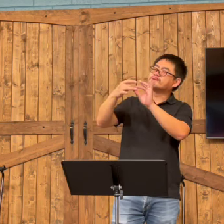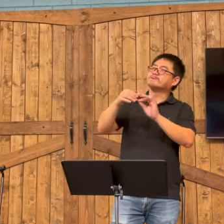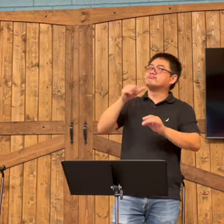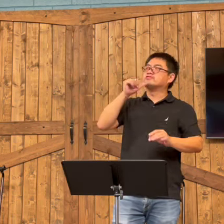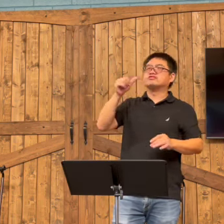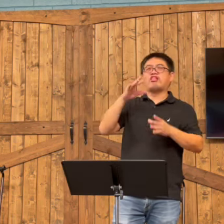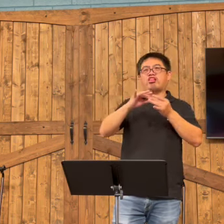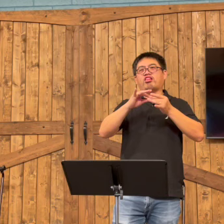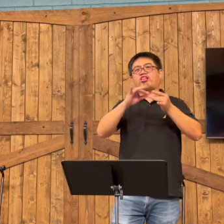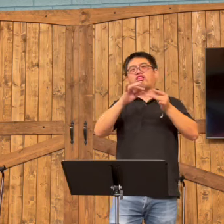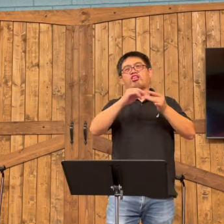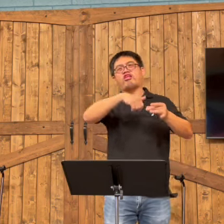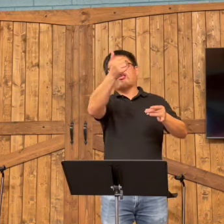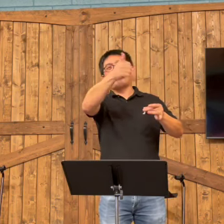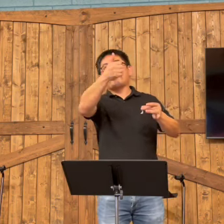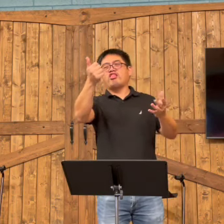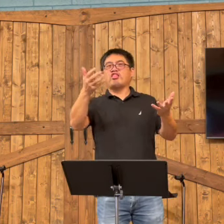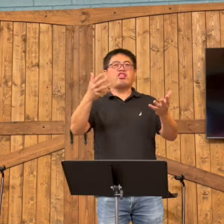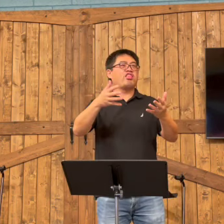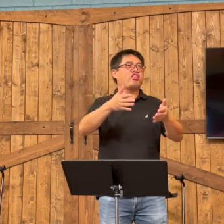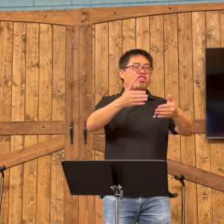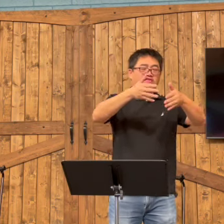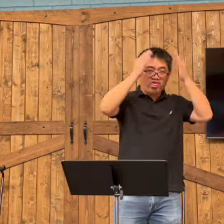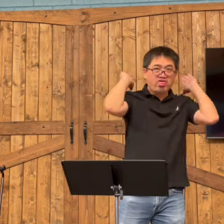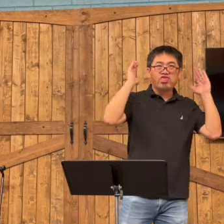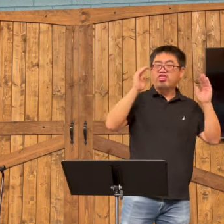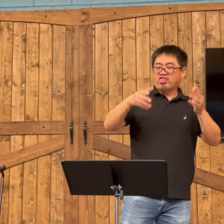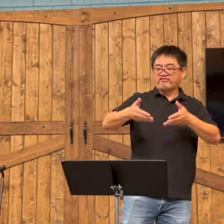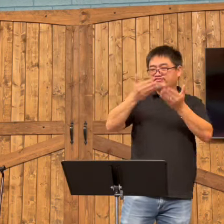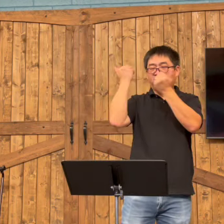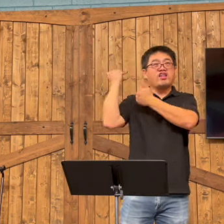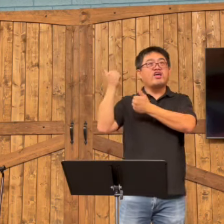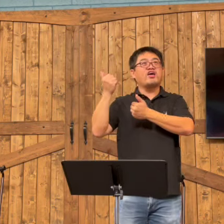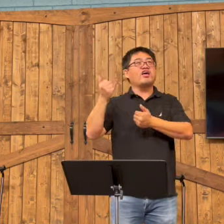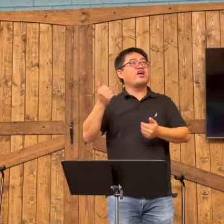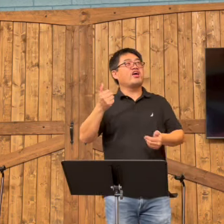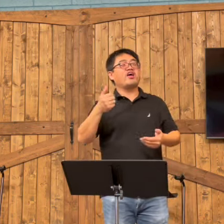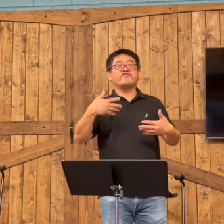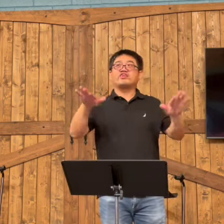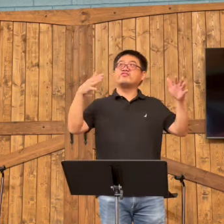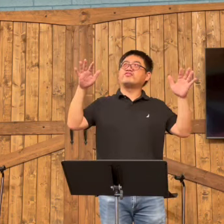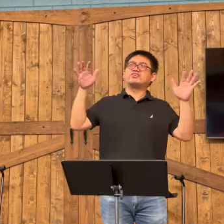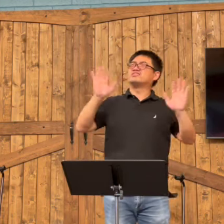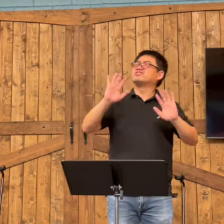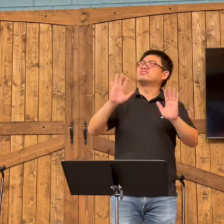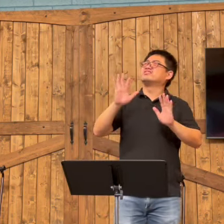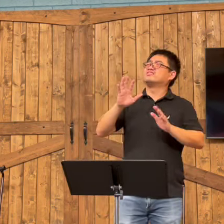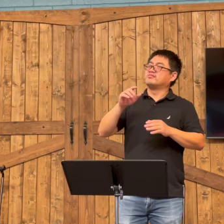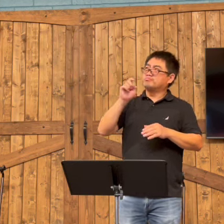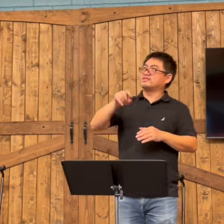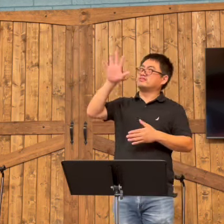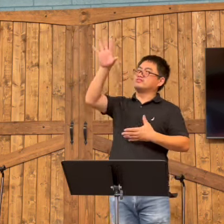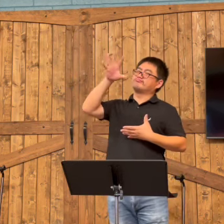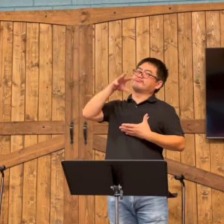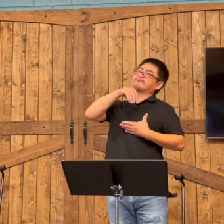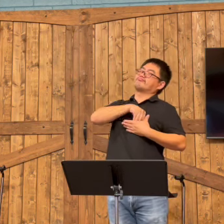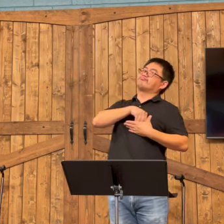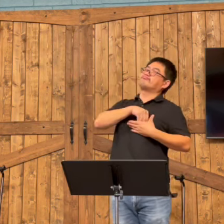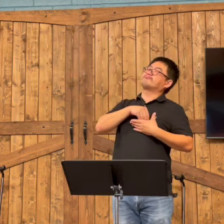word will be entrenched in our lives. That none of this will be forgotten or overwhelmed or over our